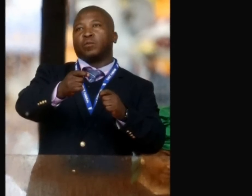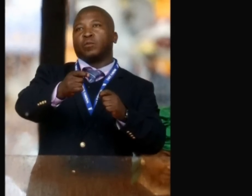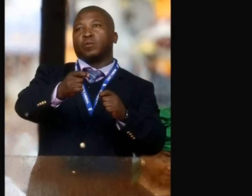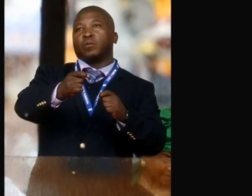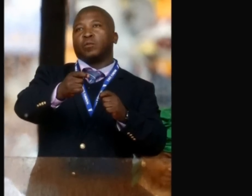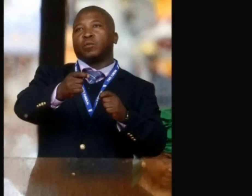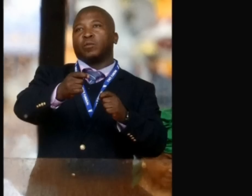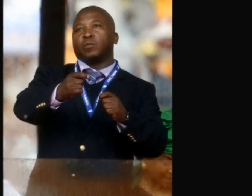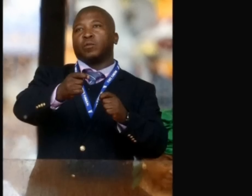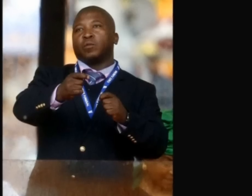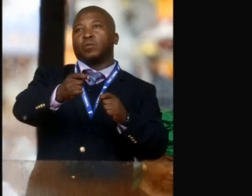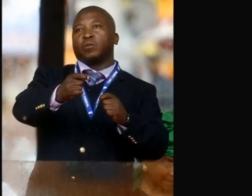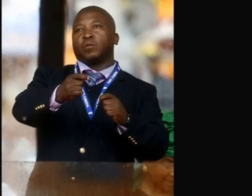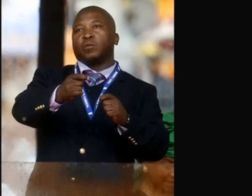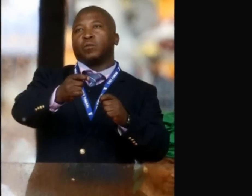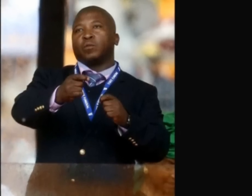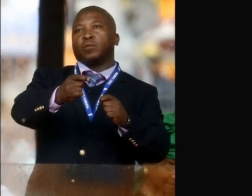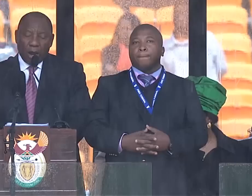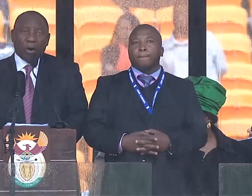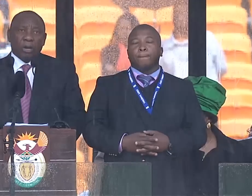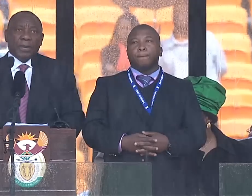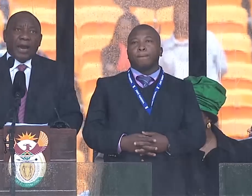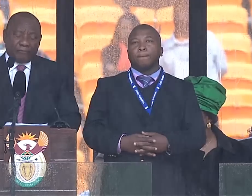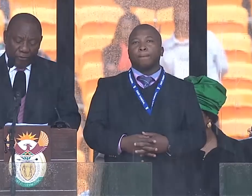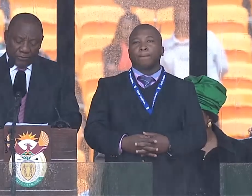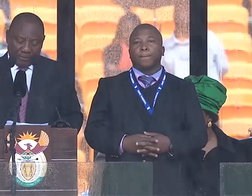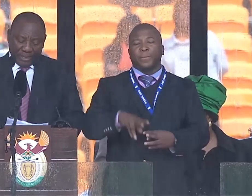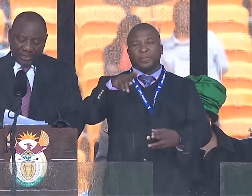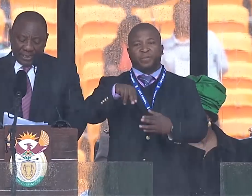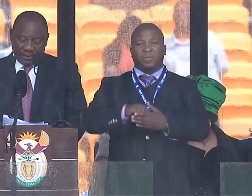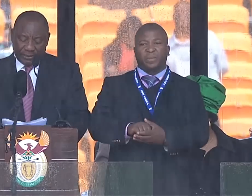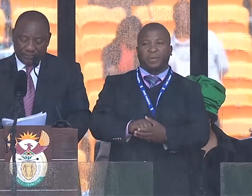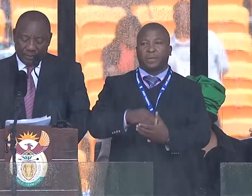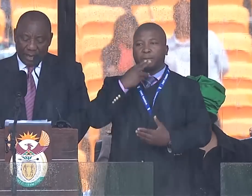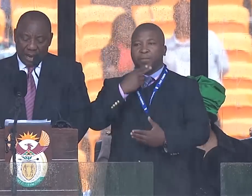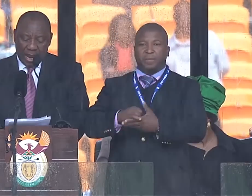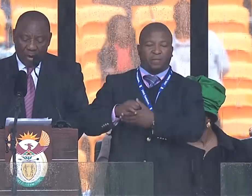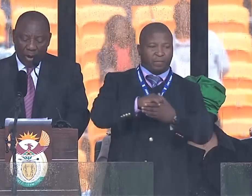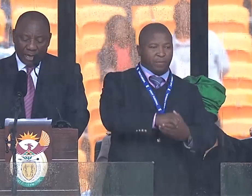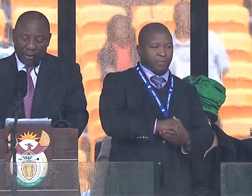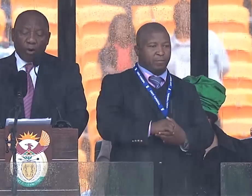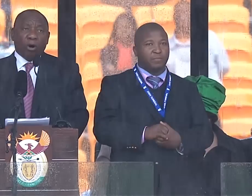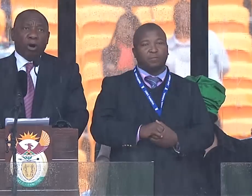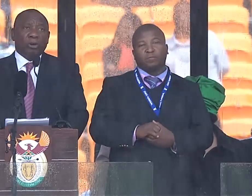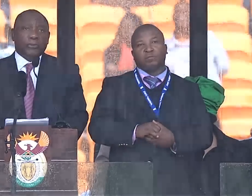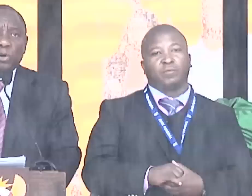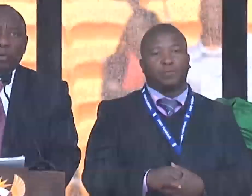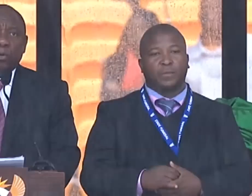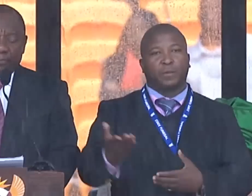Mandela's memorial service in South Africa. On behalf of the president, I welcome all of you who have